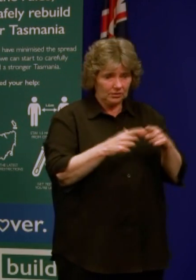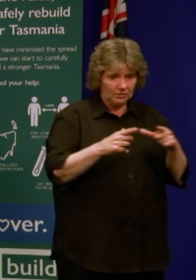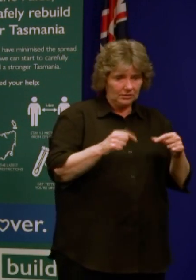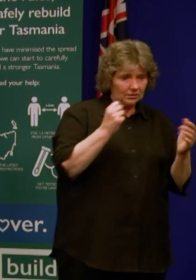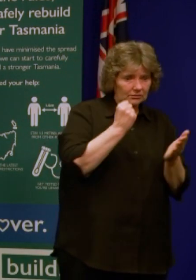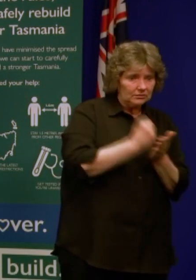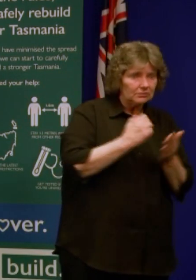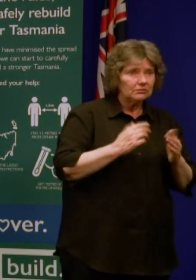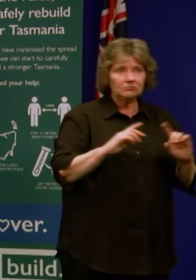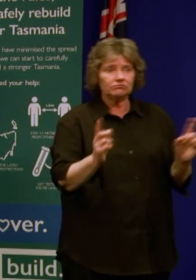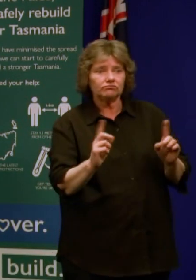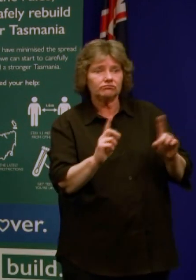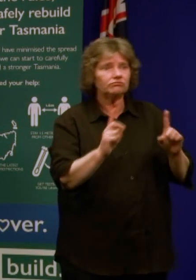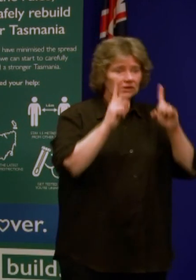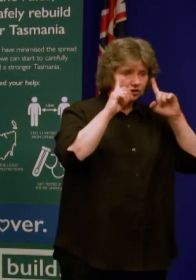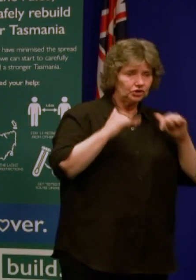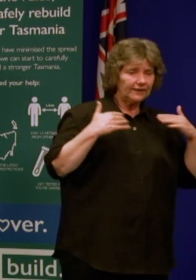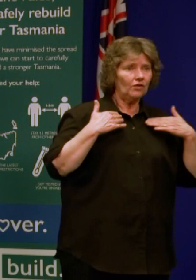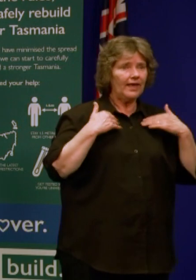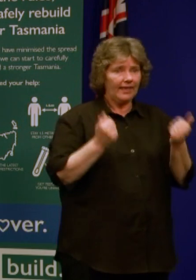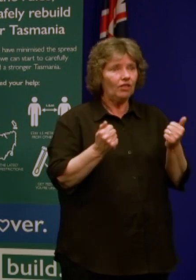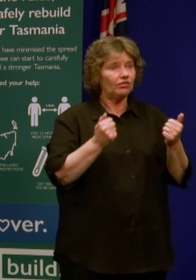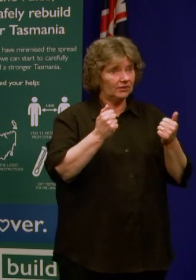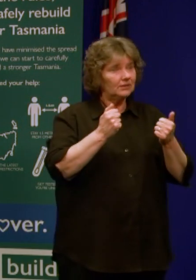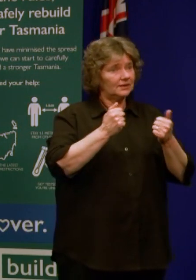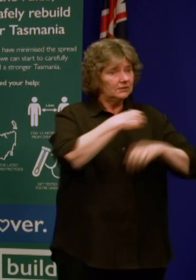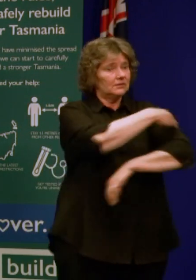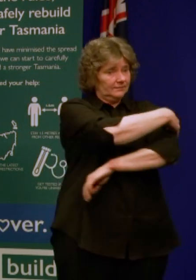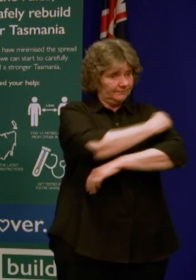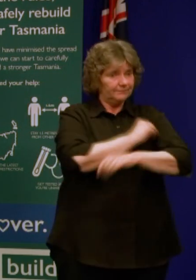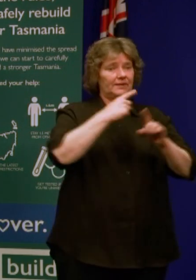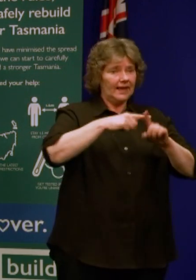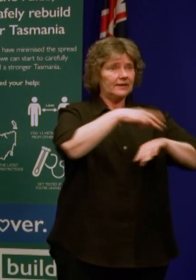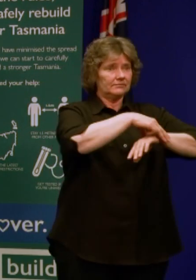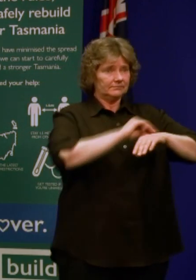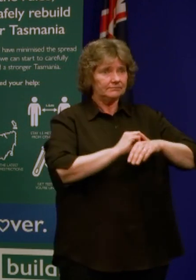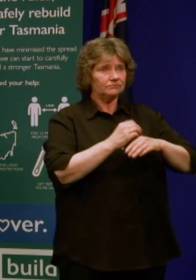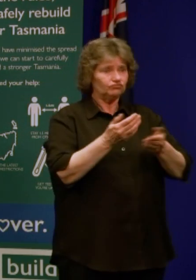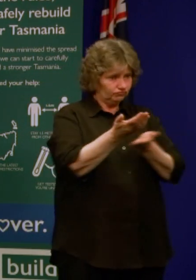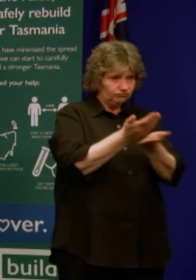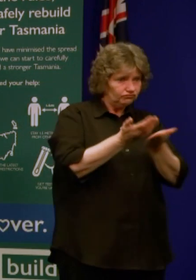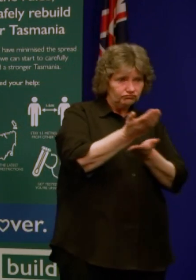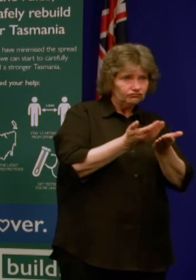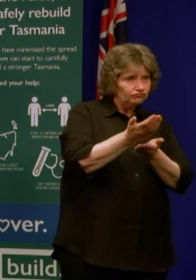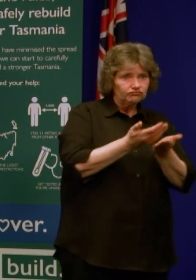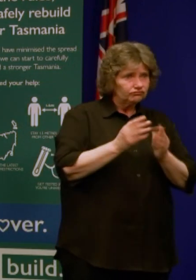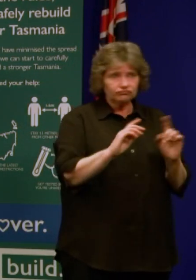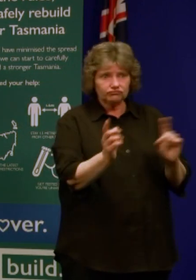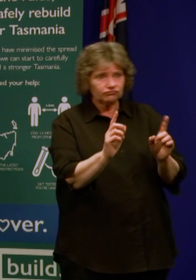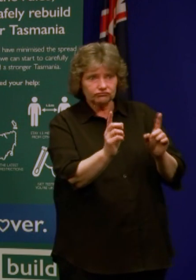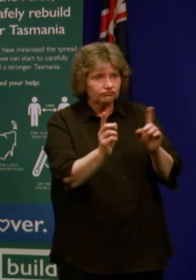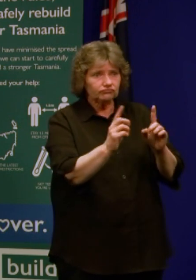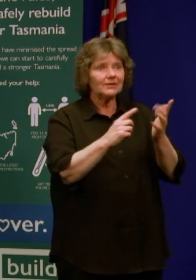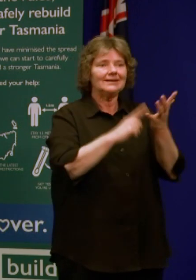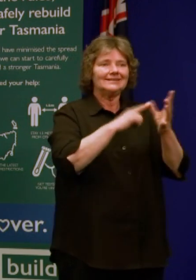met by a biosecurity officer and normally a police officer and ascertain what their status is. Those who are